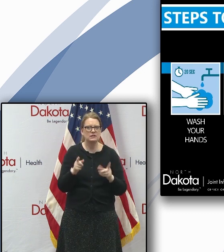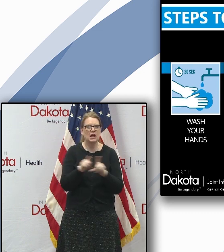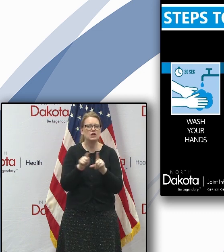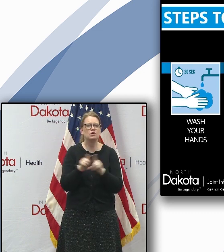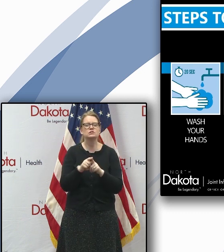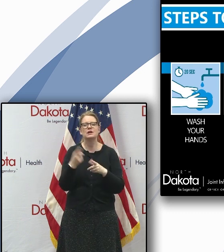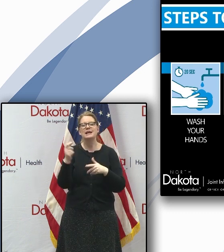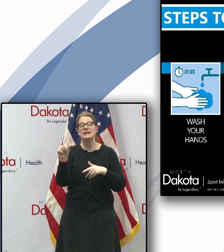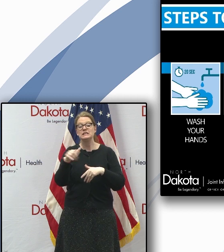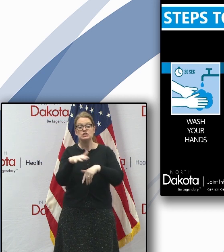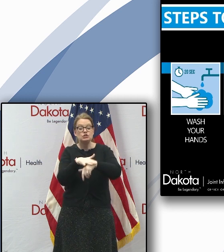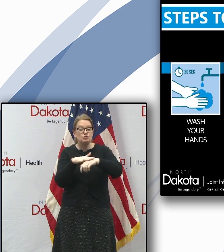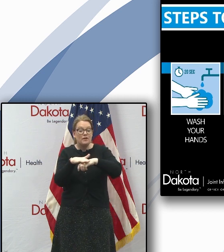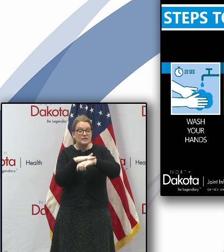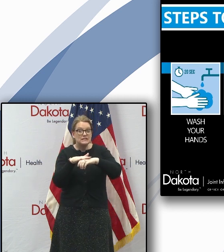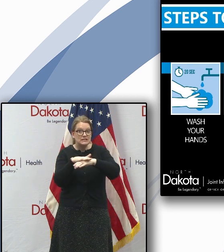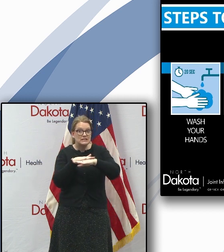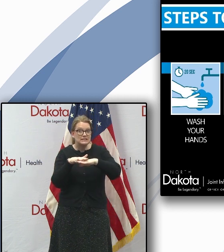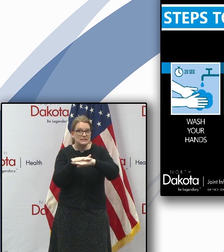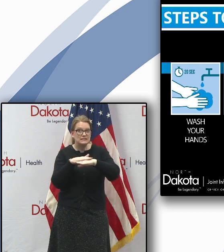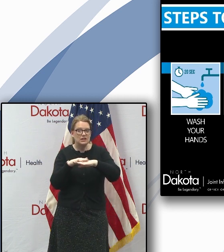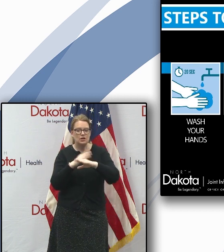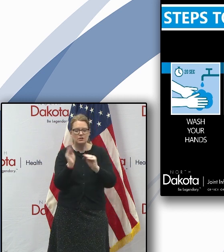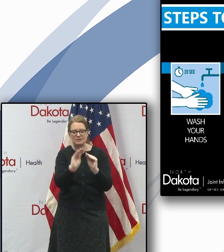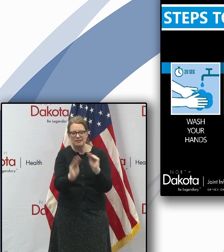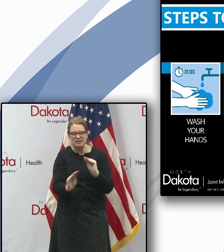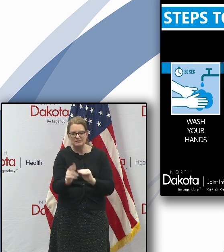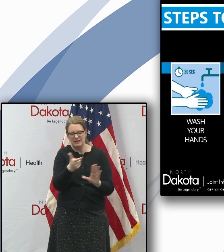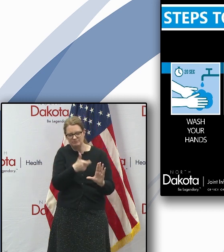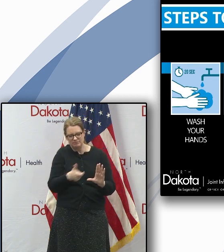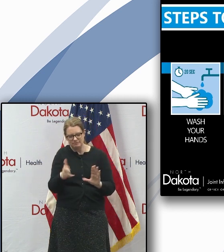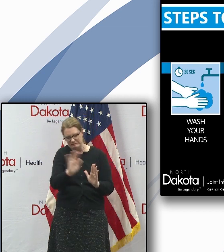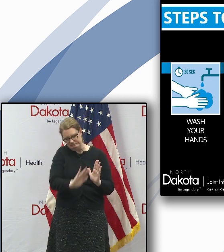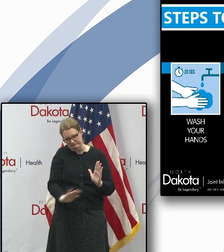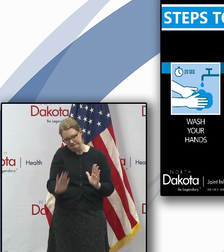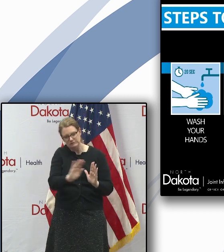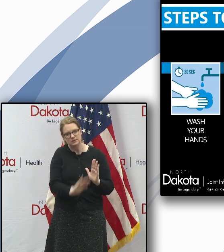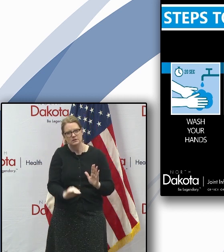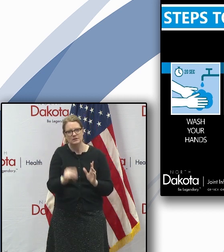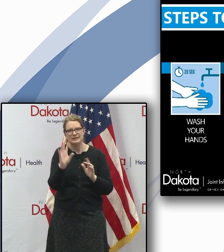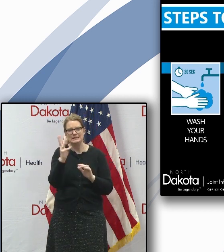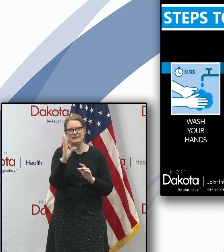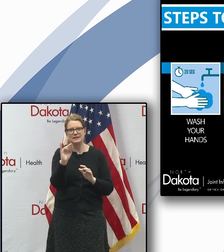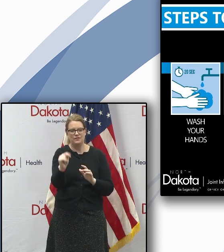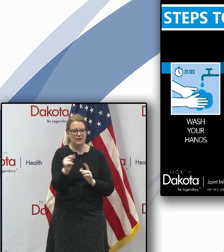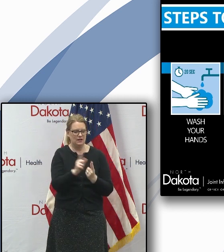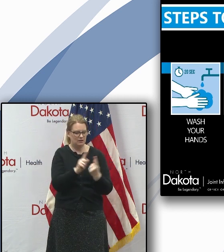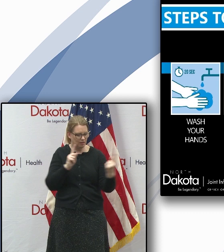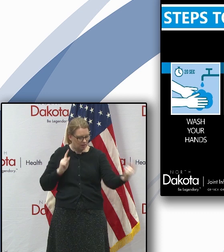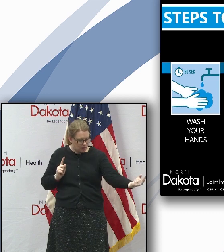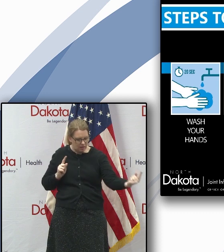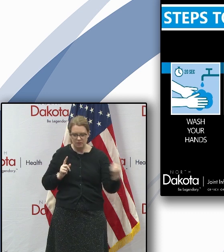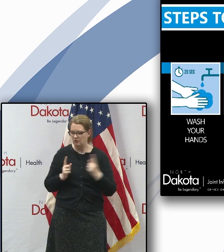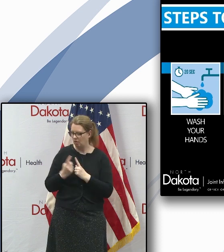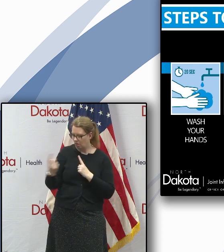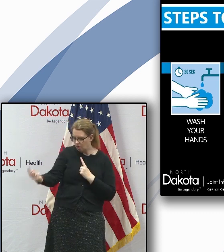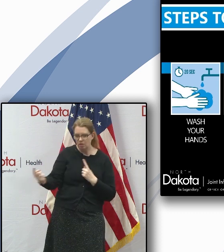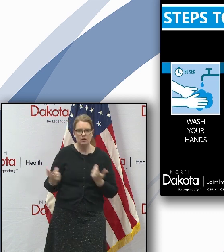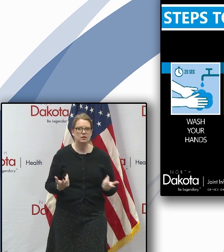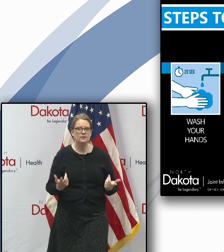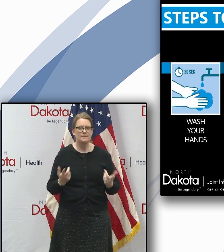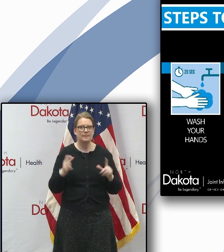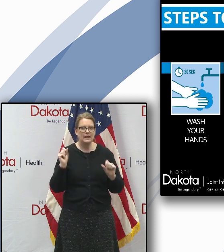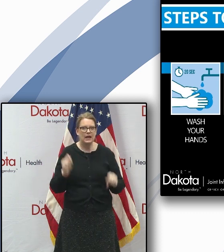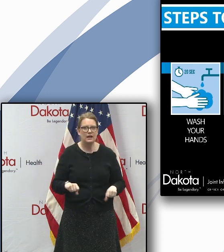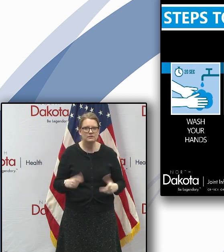disinfect surfaces and then again as we're saying keep social distance six feet people are you know asking all the time about what they can or can't do